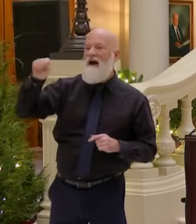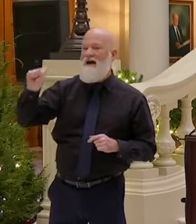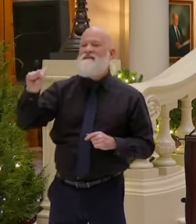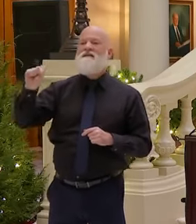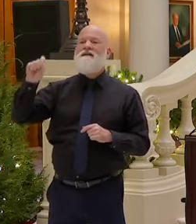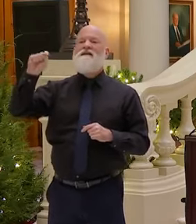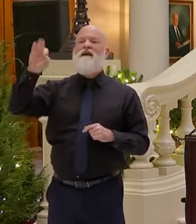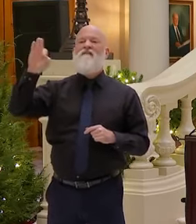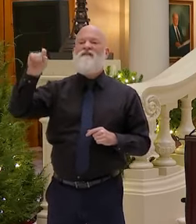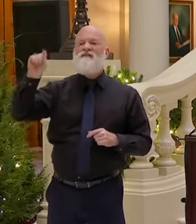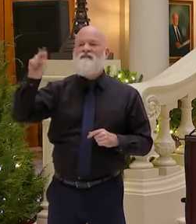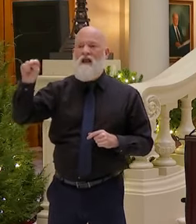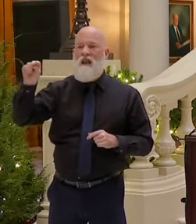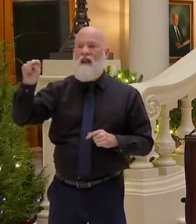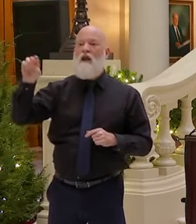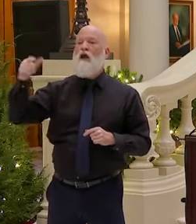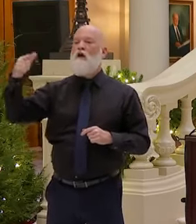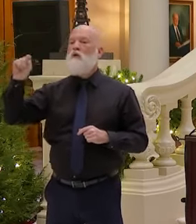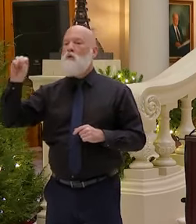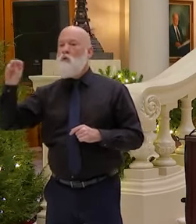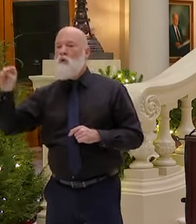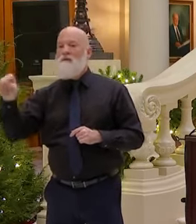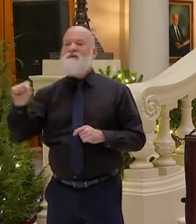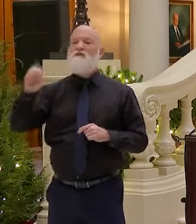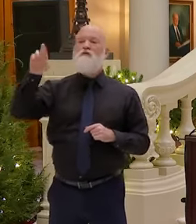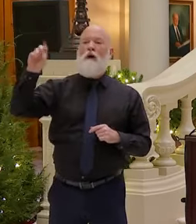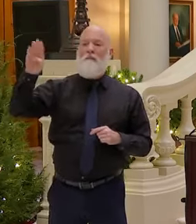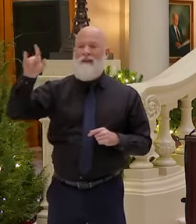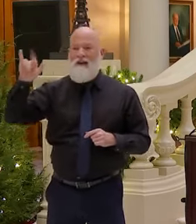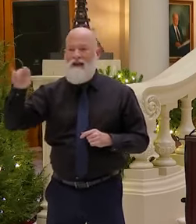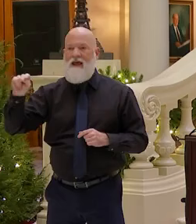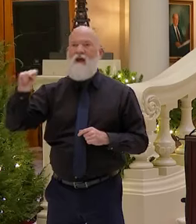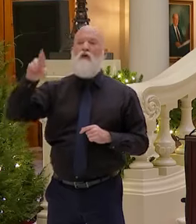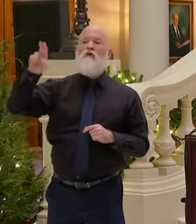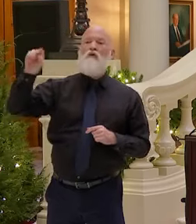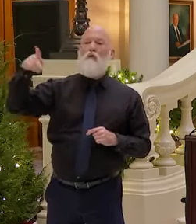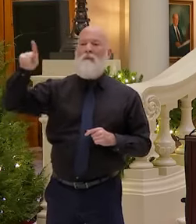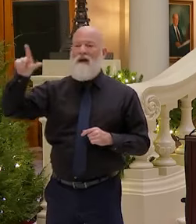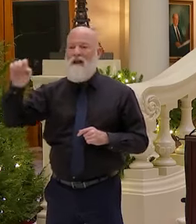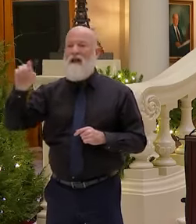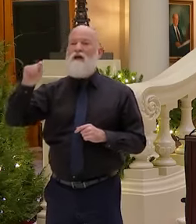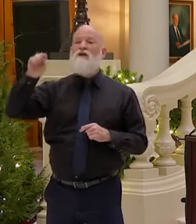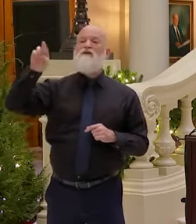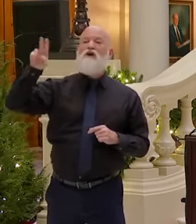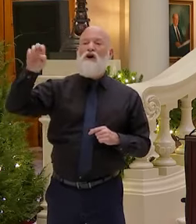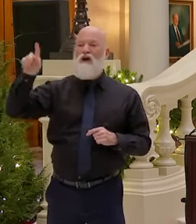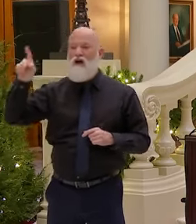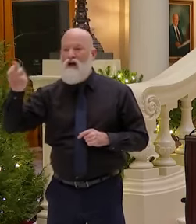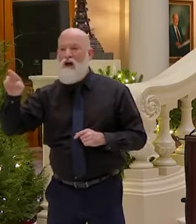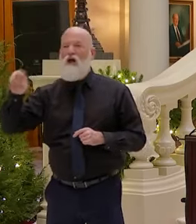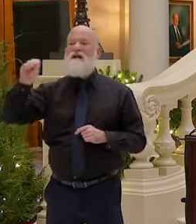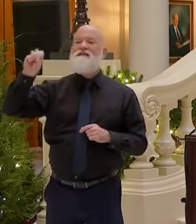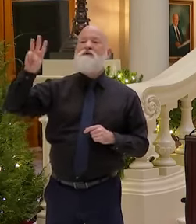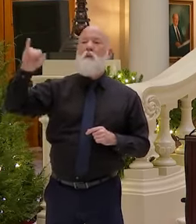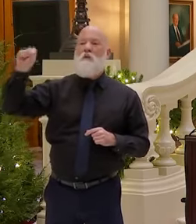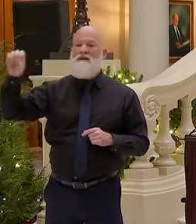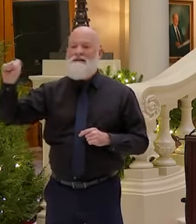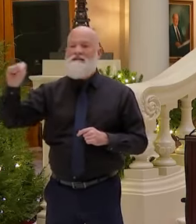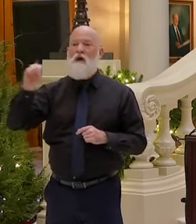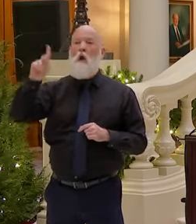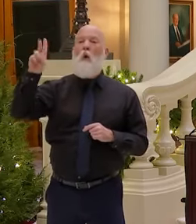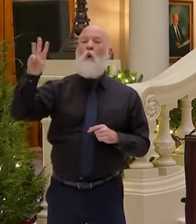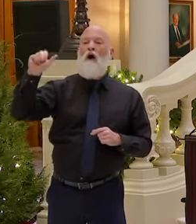Tombs, Trutland, Troop, Turner, Twigs, Union, Walker, Ware, Warren,